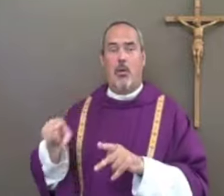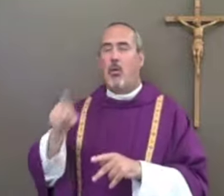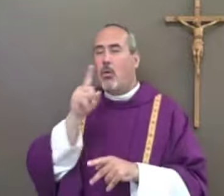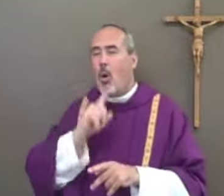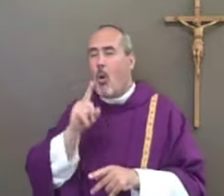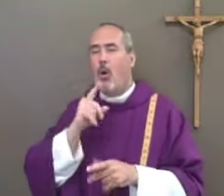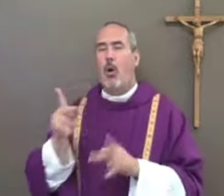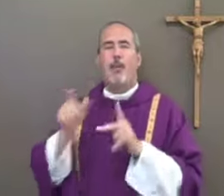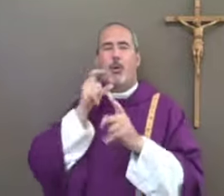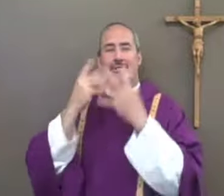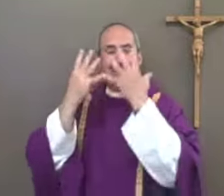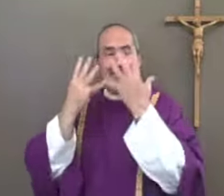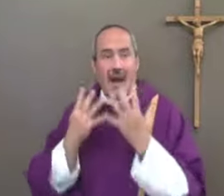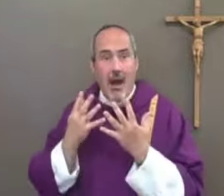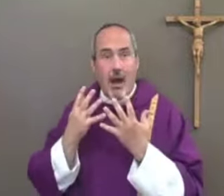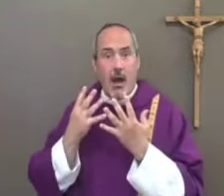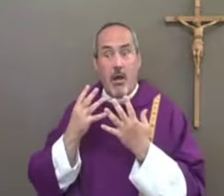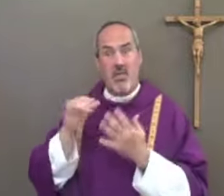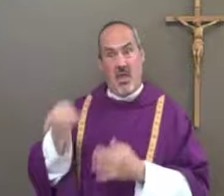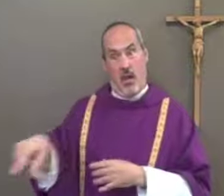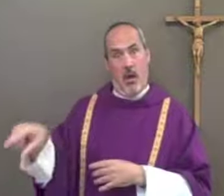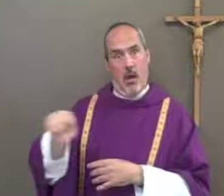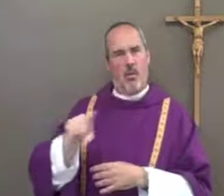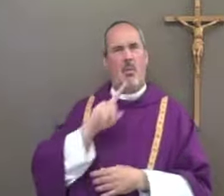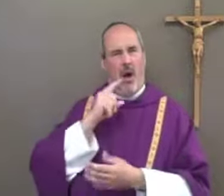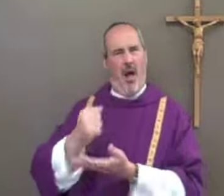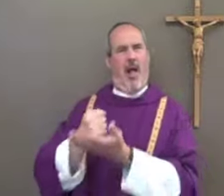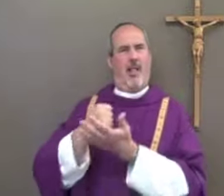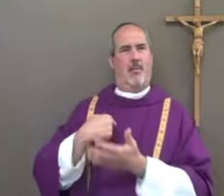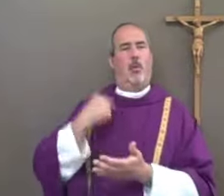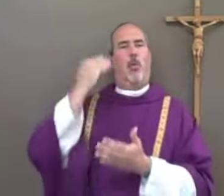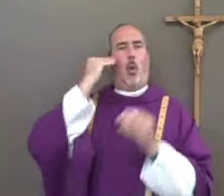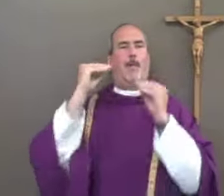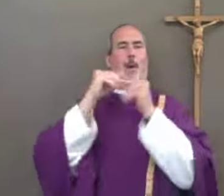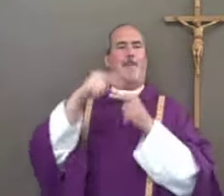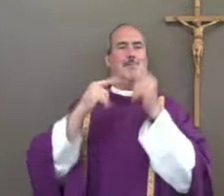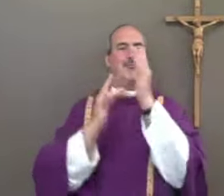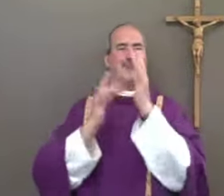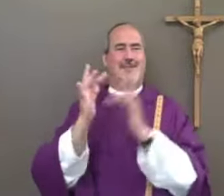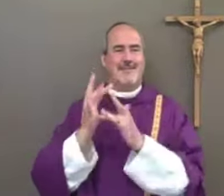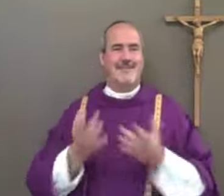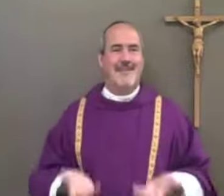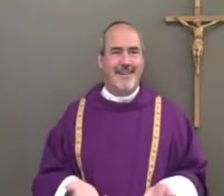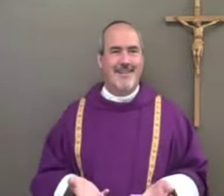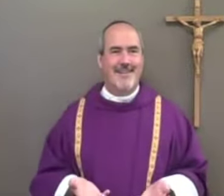When I visited sick people or lonely people, they've really helped me know more about Jesus.